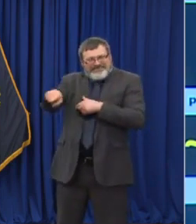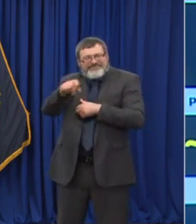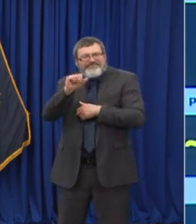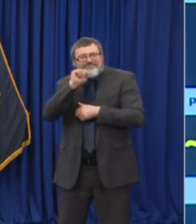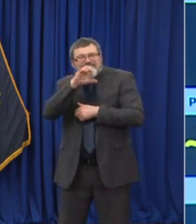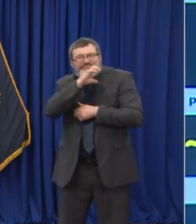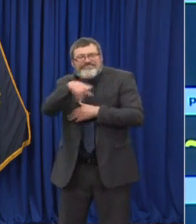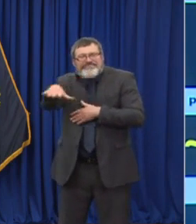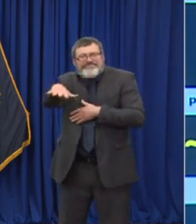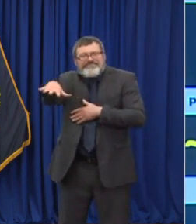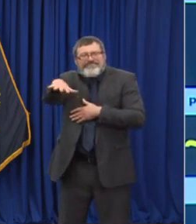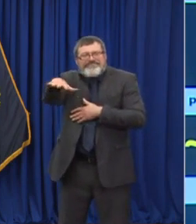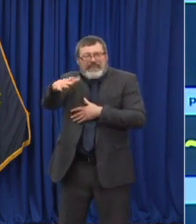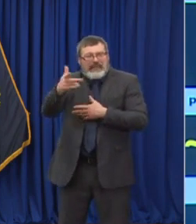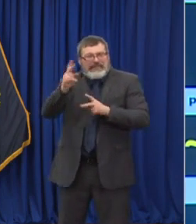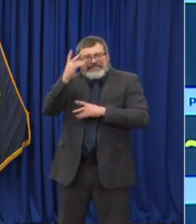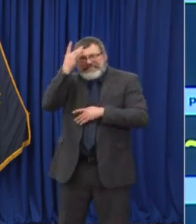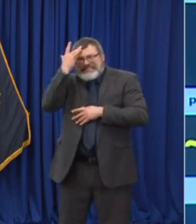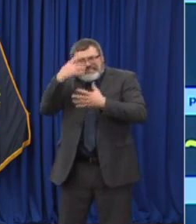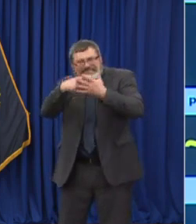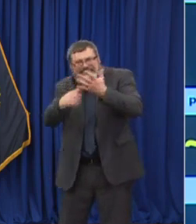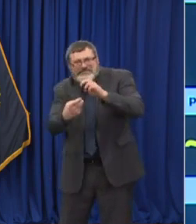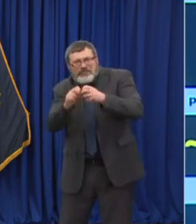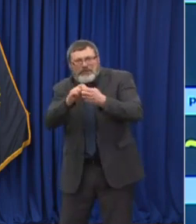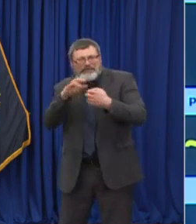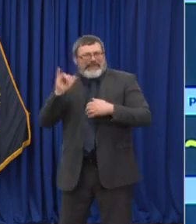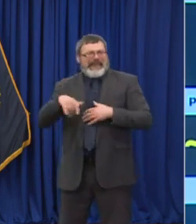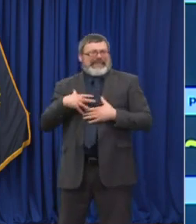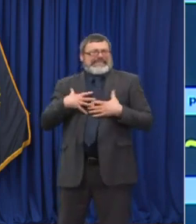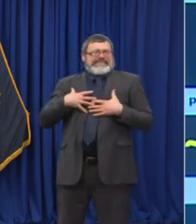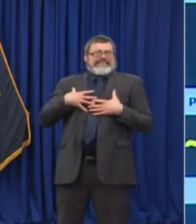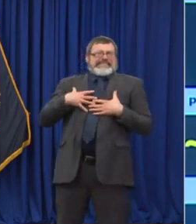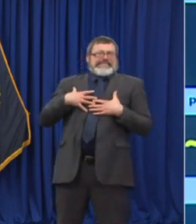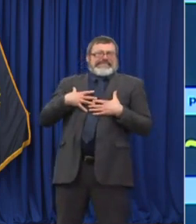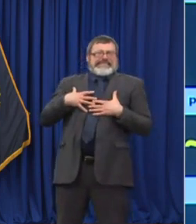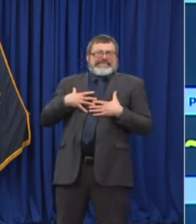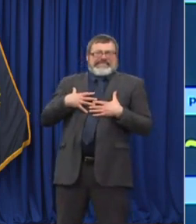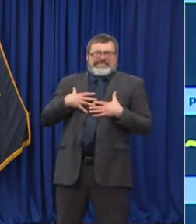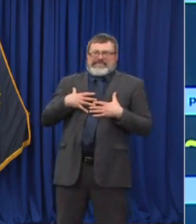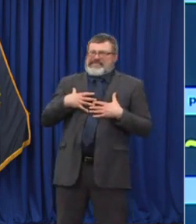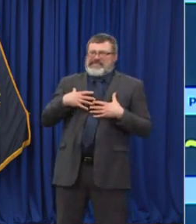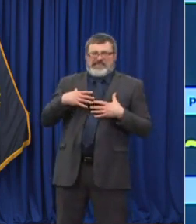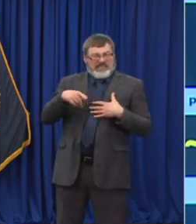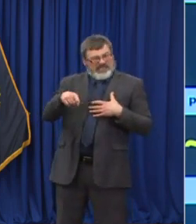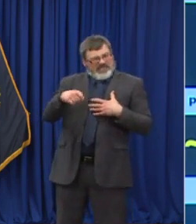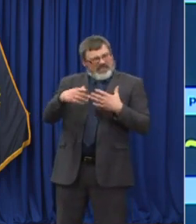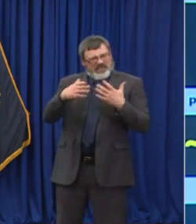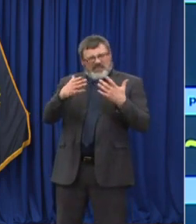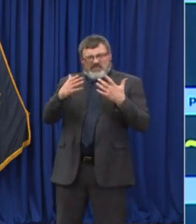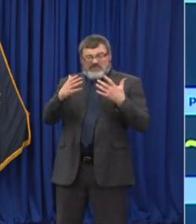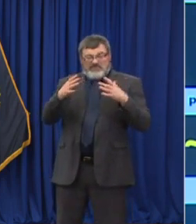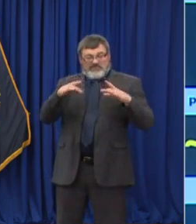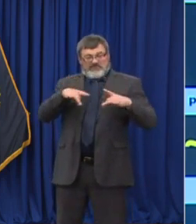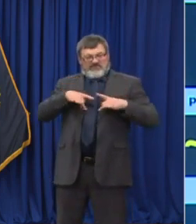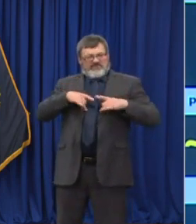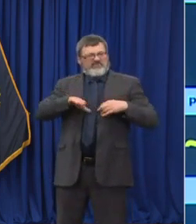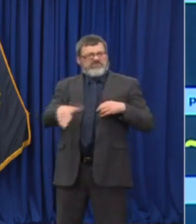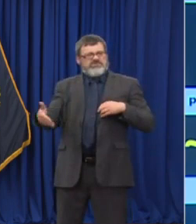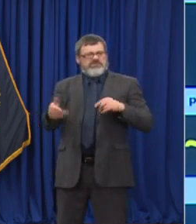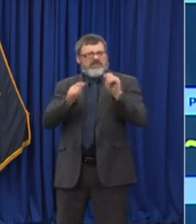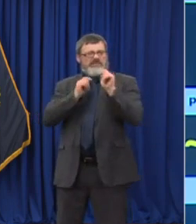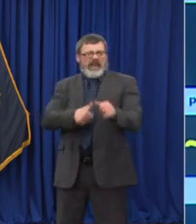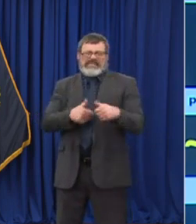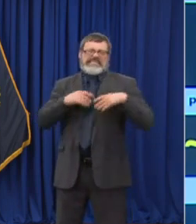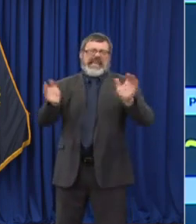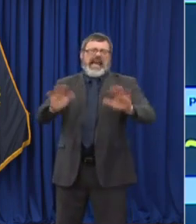And unfortunately, we just know that the fatality rate within those congregate settings can be quite high. So again, we've really crossed a